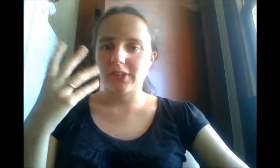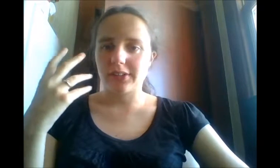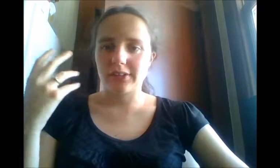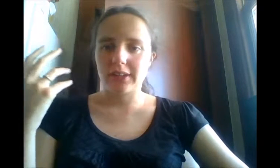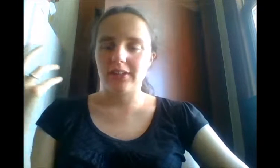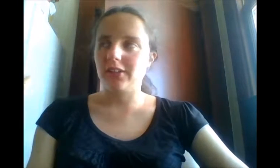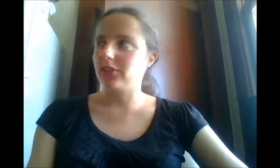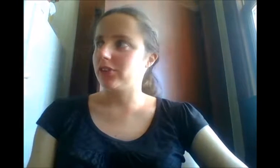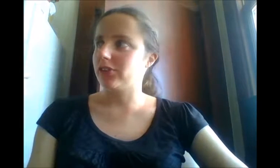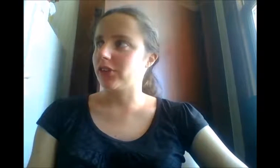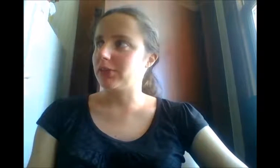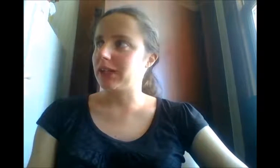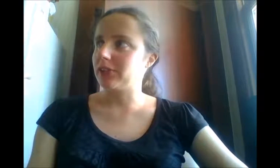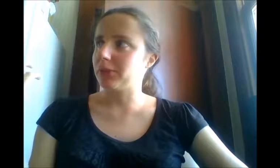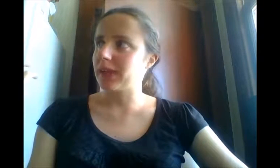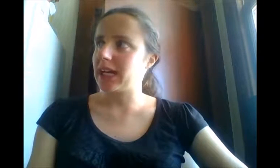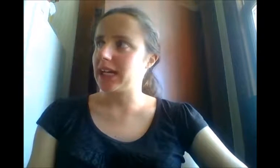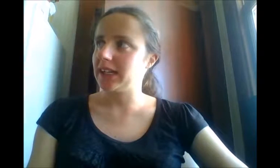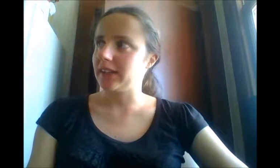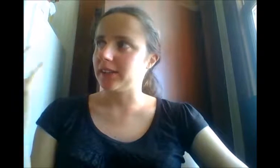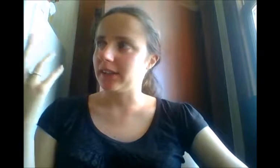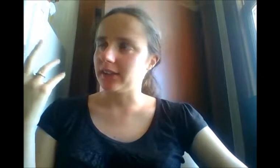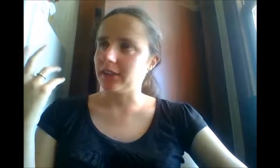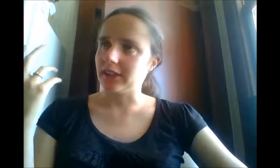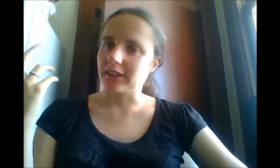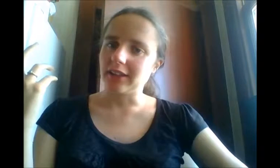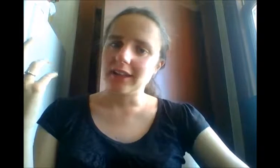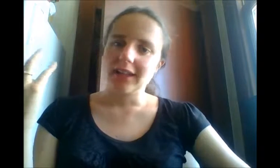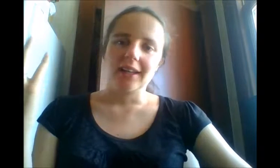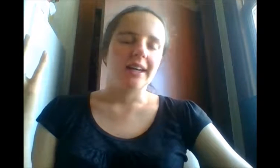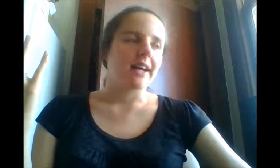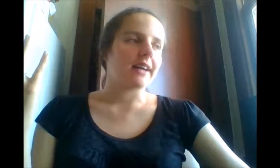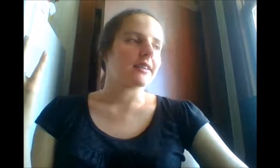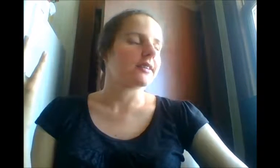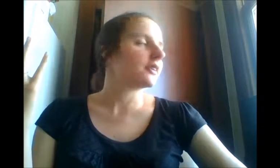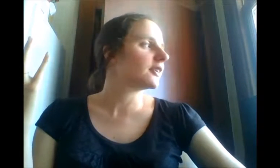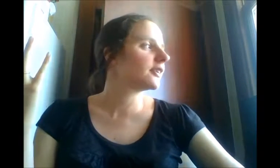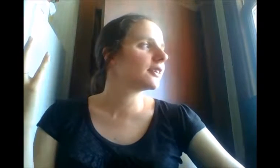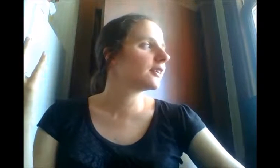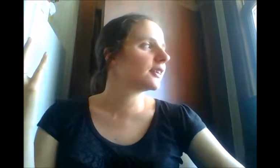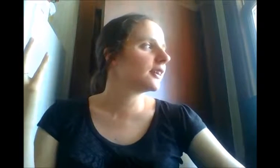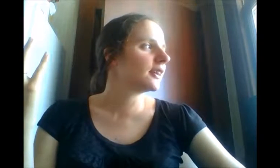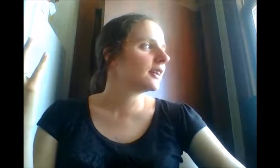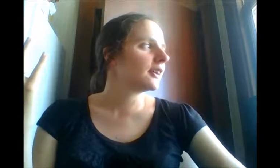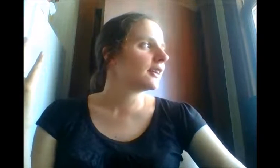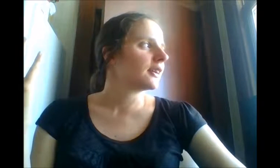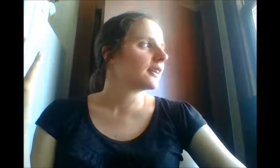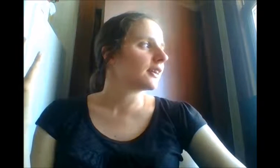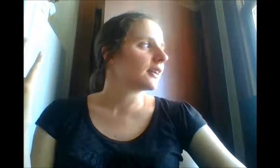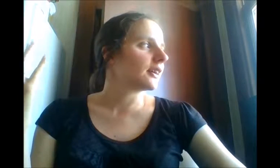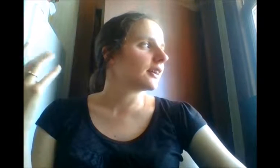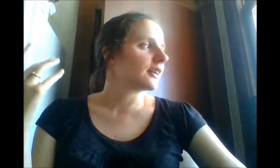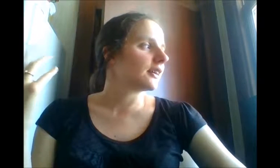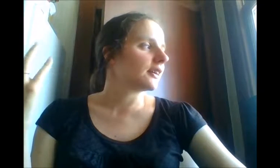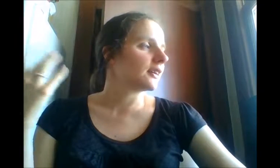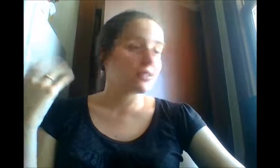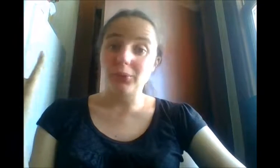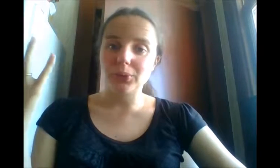I think it's awesome.